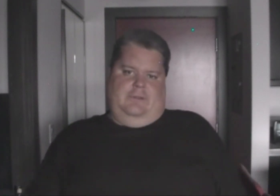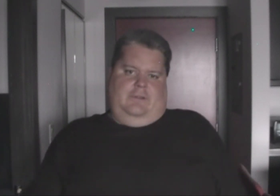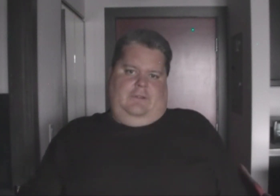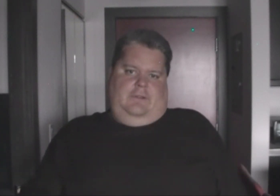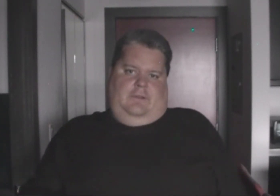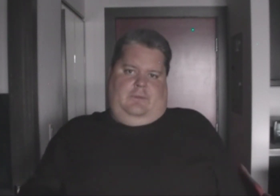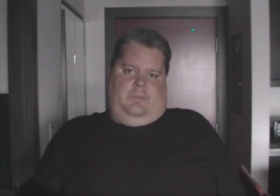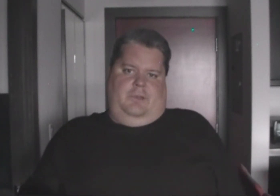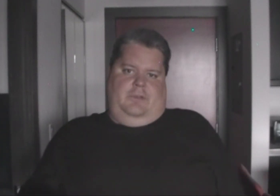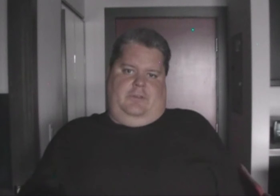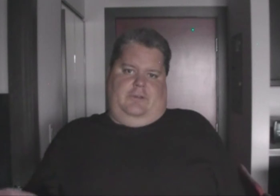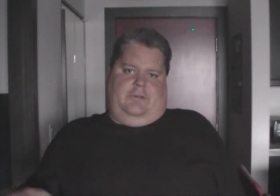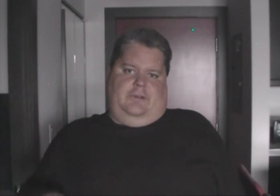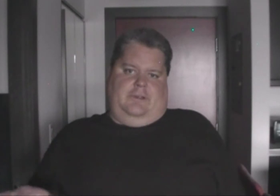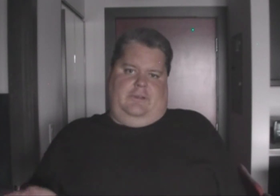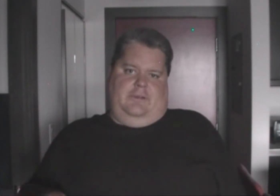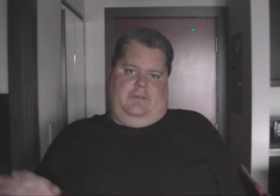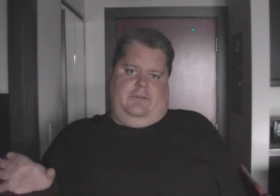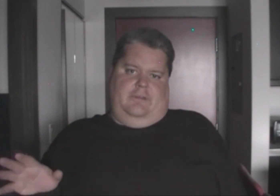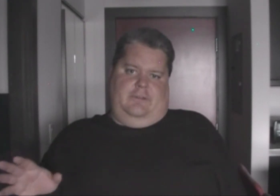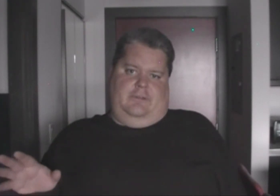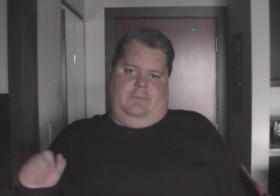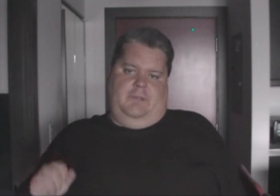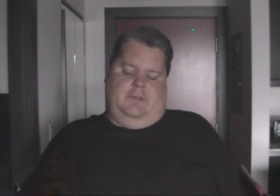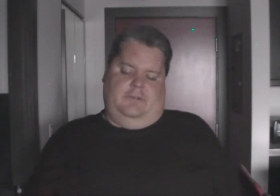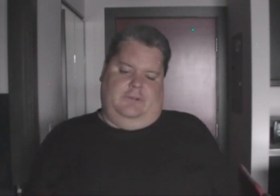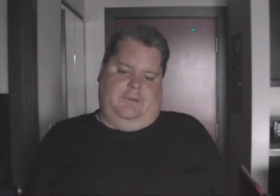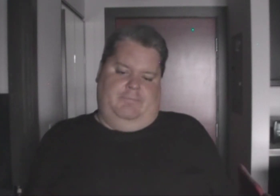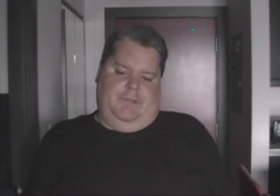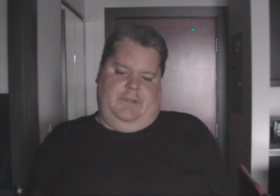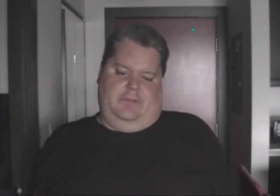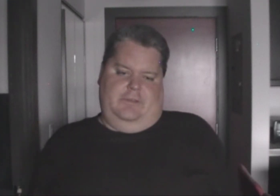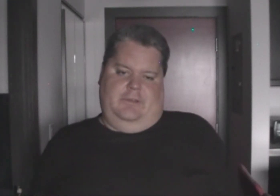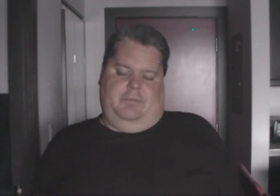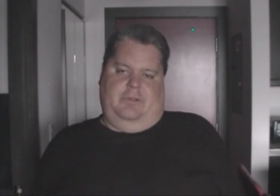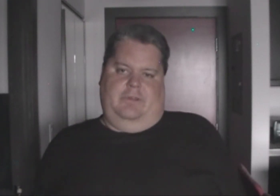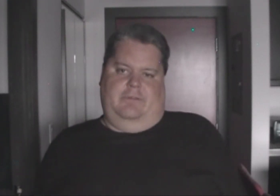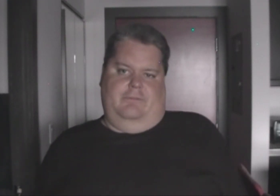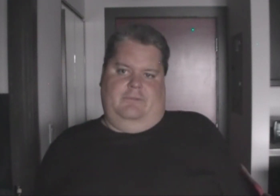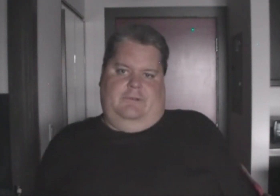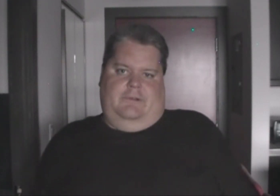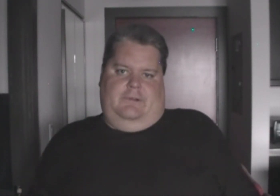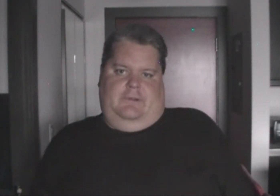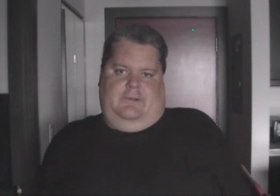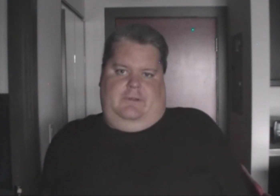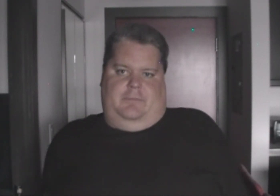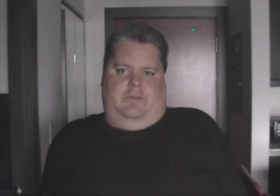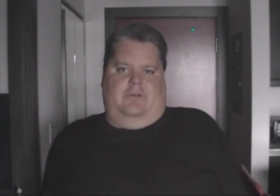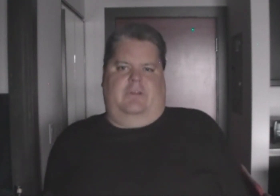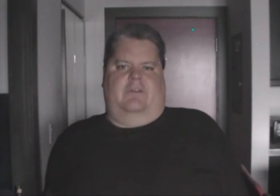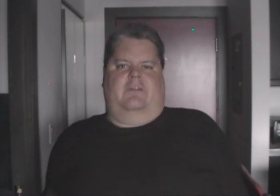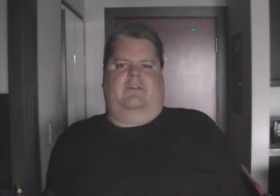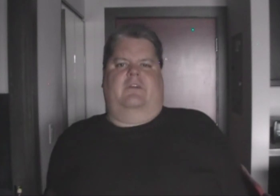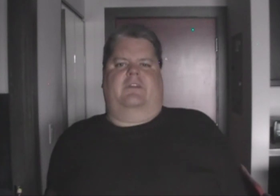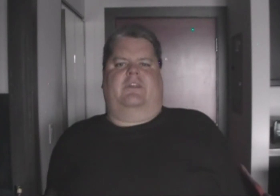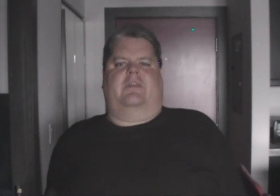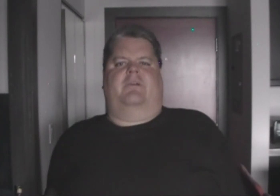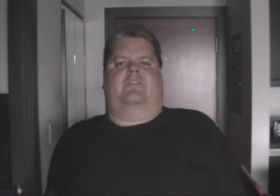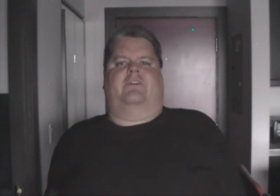there won't be any Zelda talking here other than this, because, uh, I actually did not play it, and I'm sort of kind of kicking myself